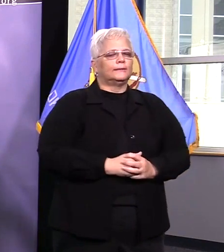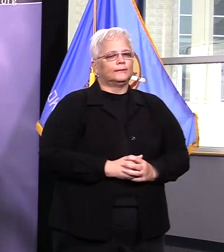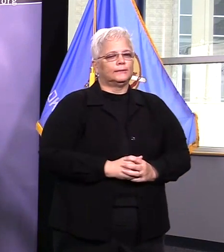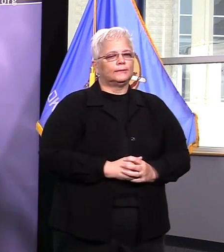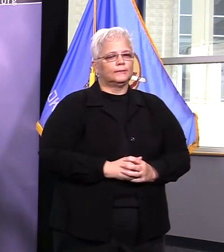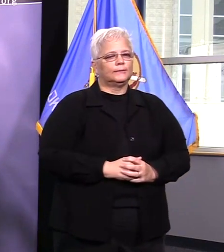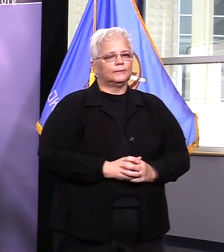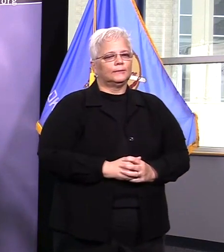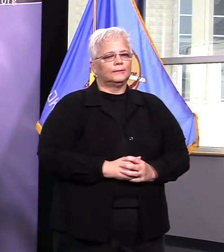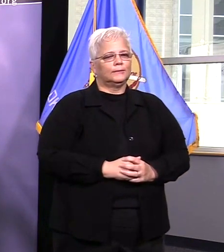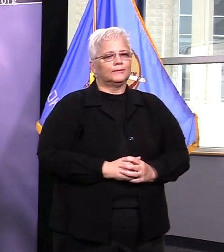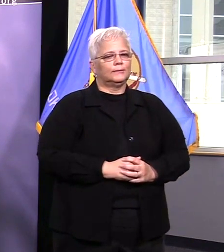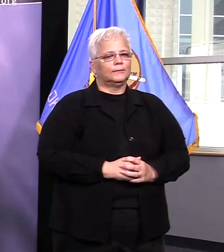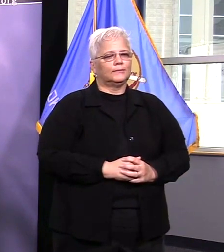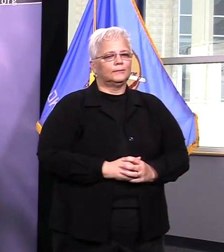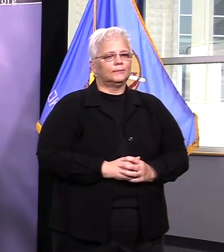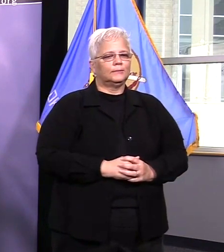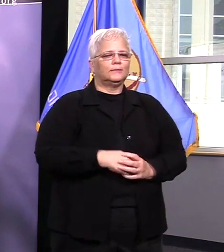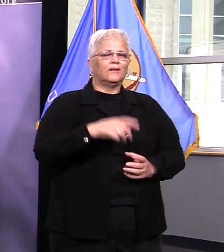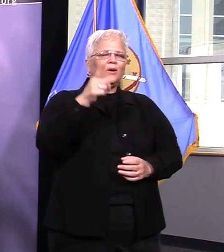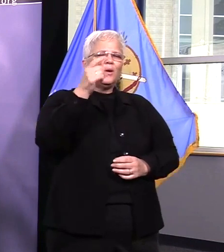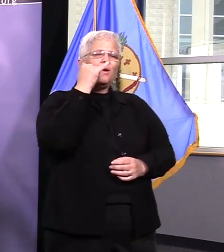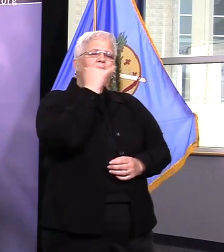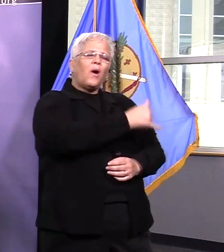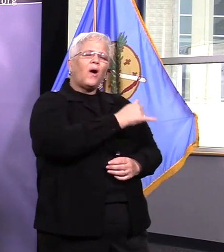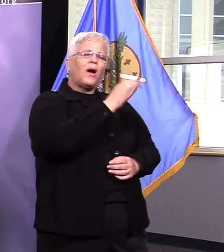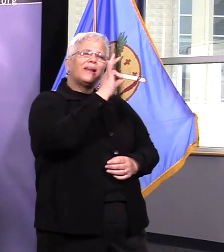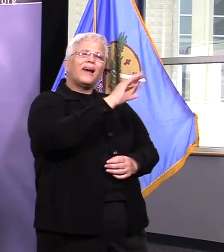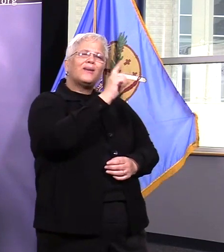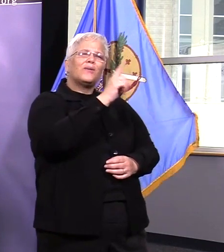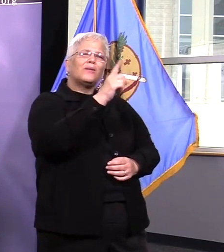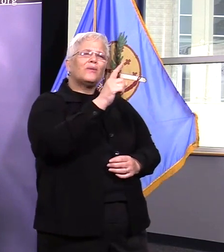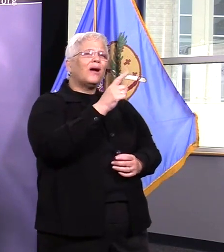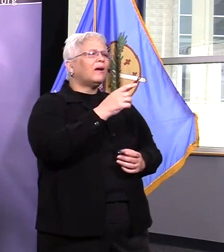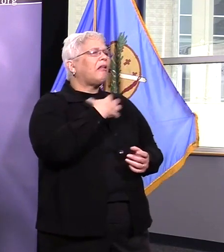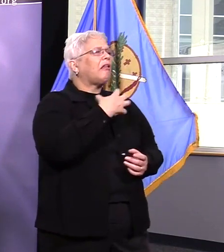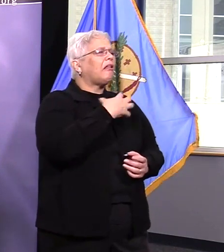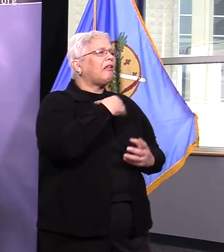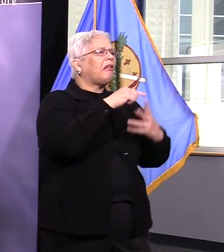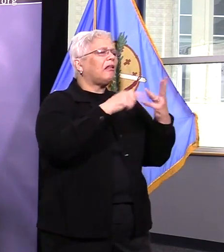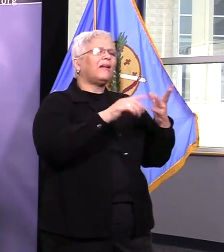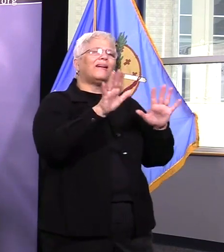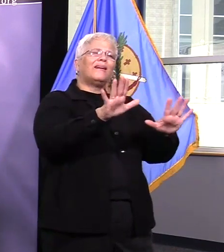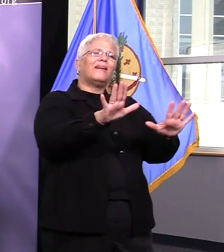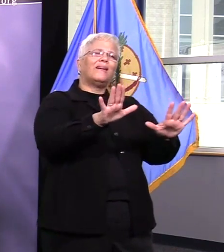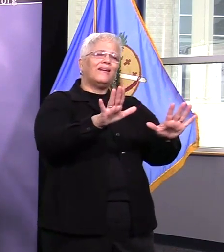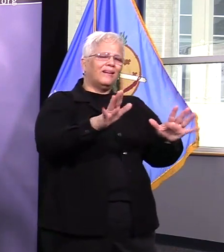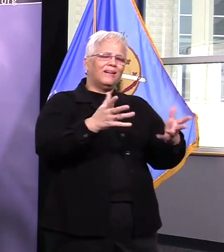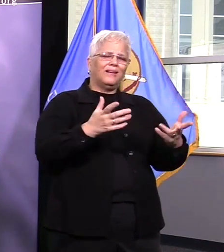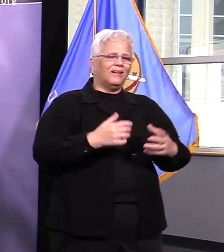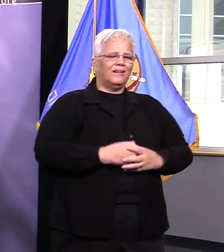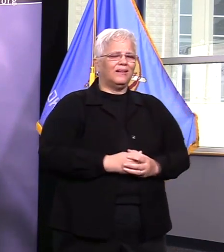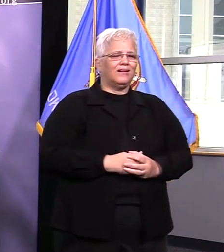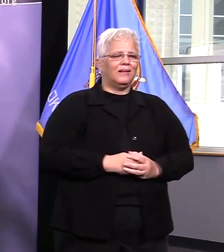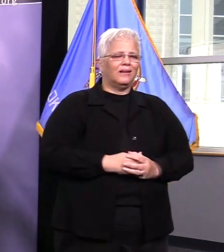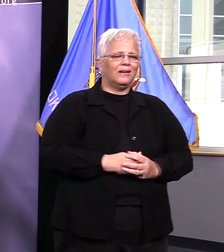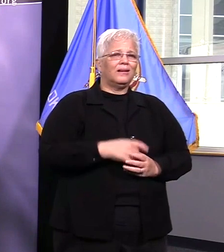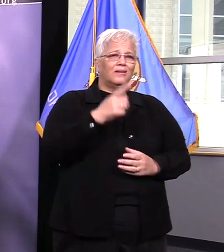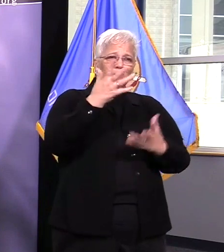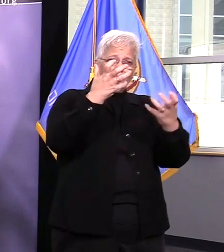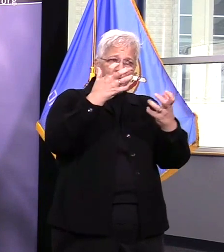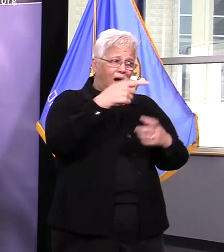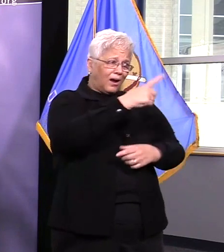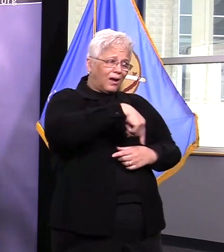vital that you inform our dispatchers whether you or someone in your household has either become potentially